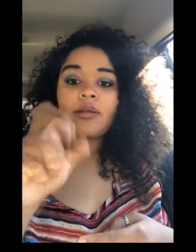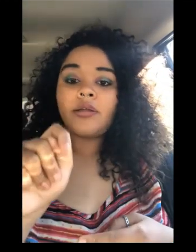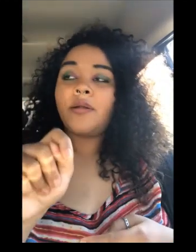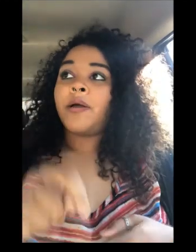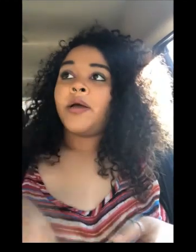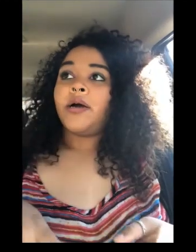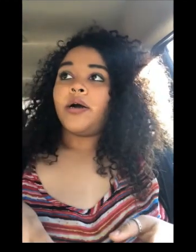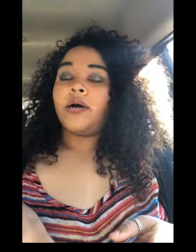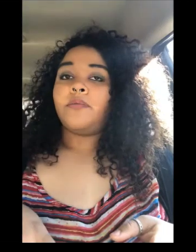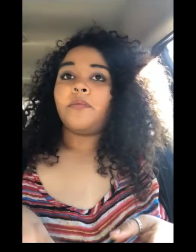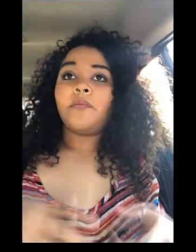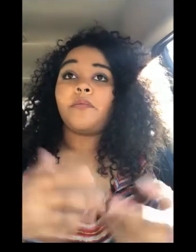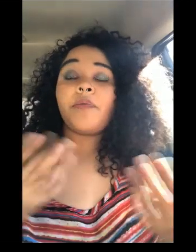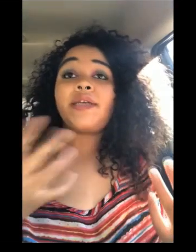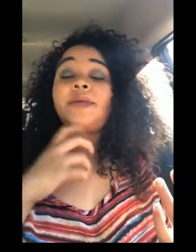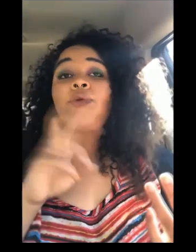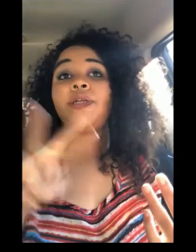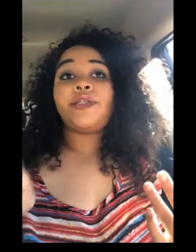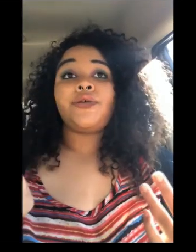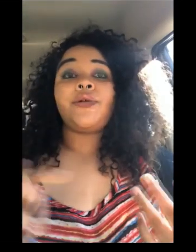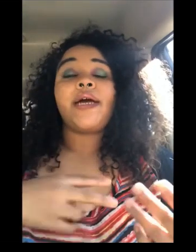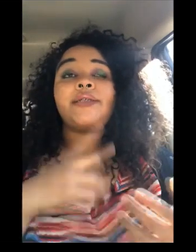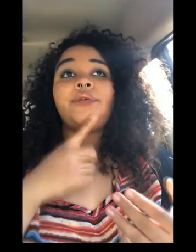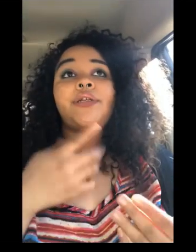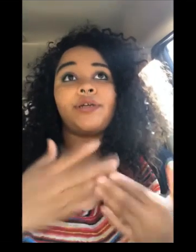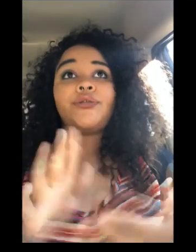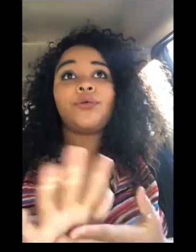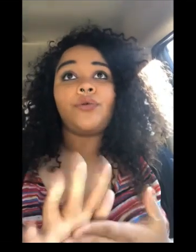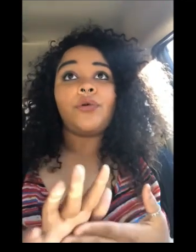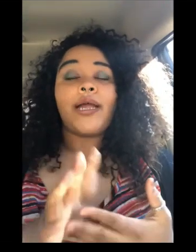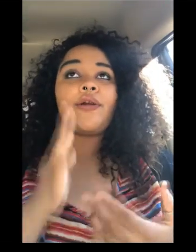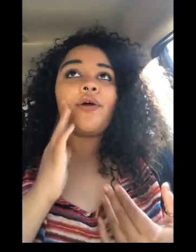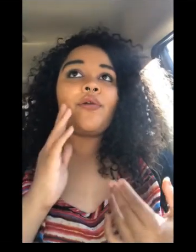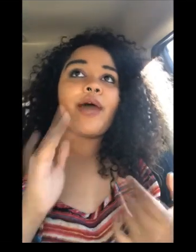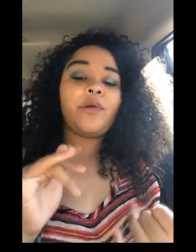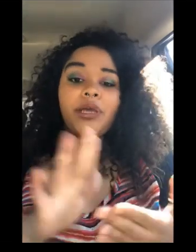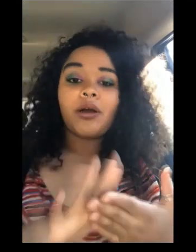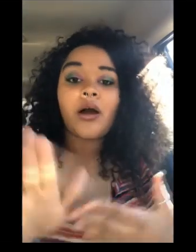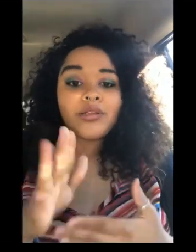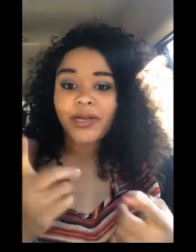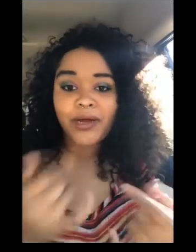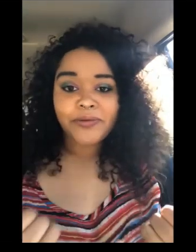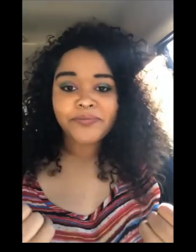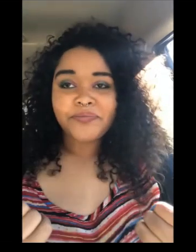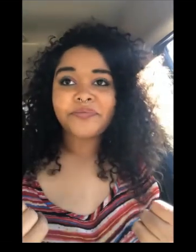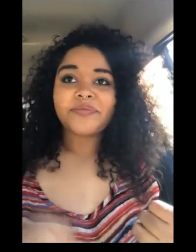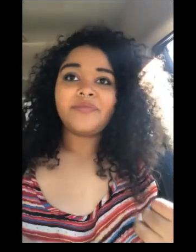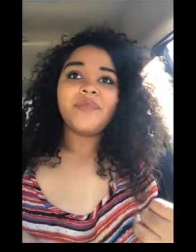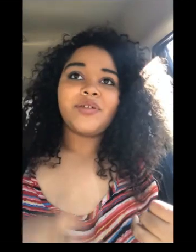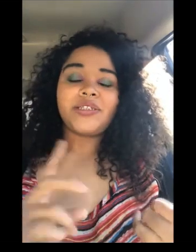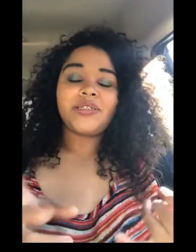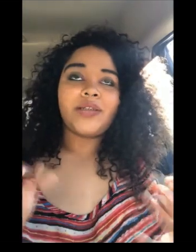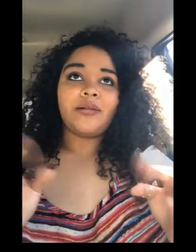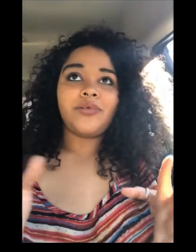um because i'm 22 and i did really good in school i know that i would be in college right now which is just terrible